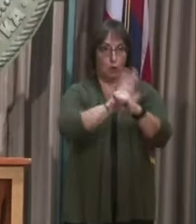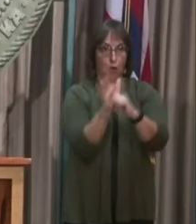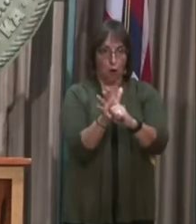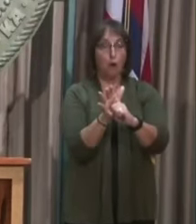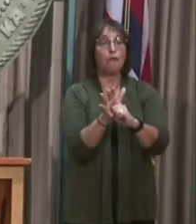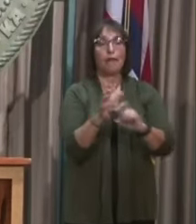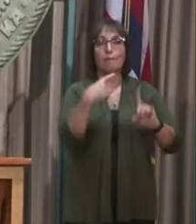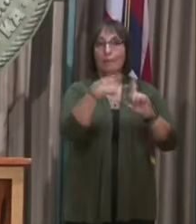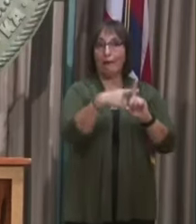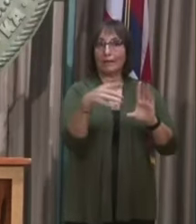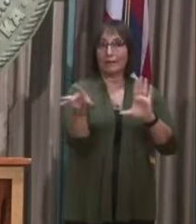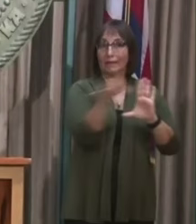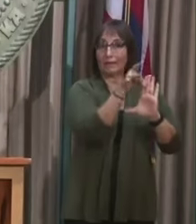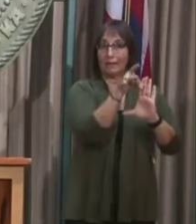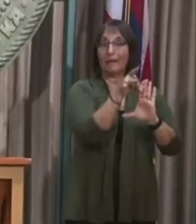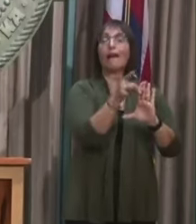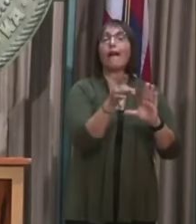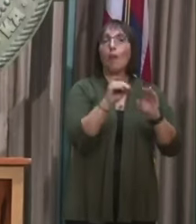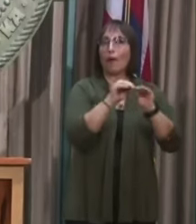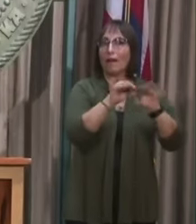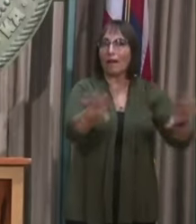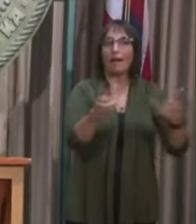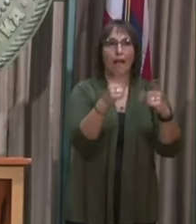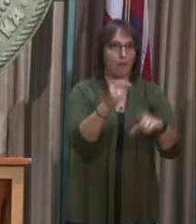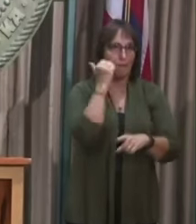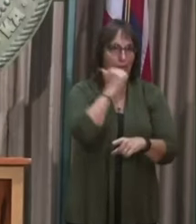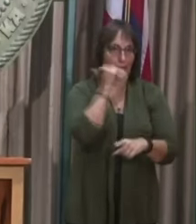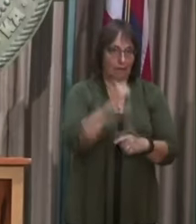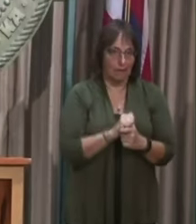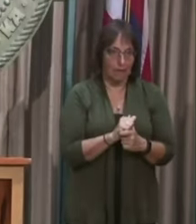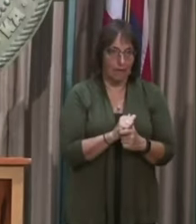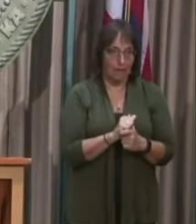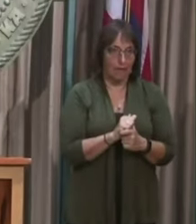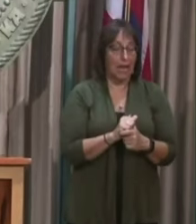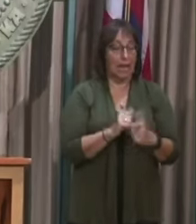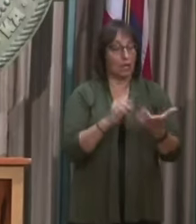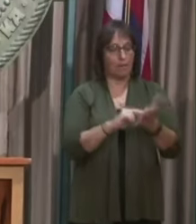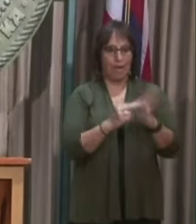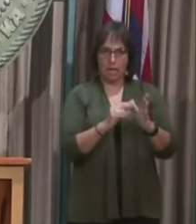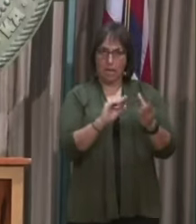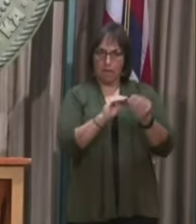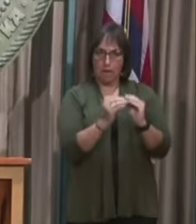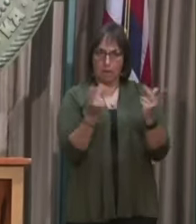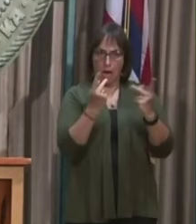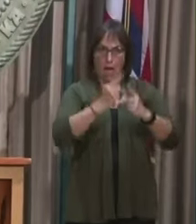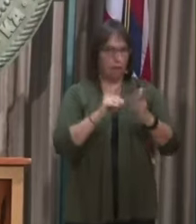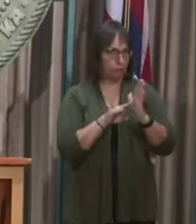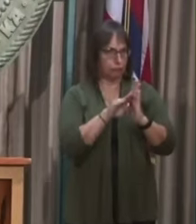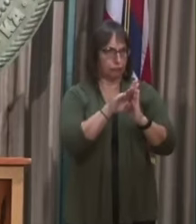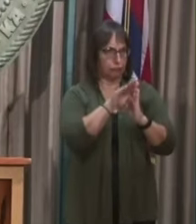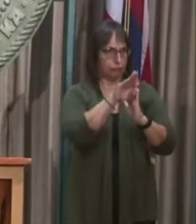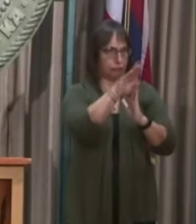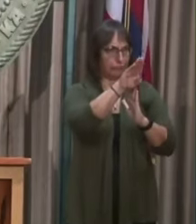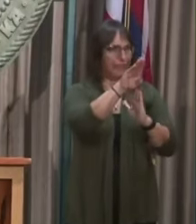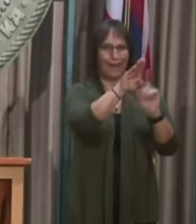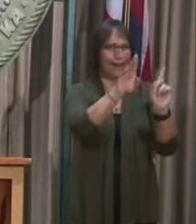day over the last three days. We continue to trend in the wrong direction. Our